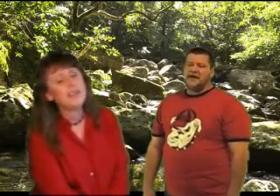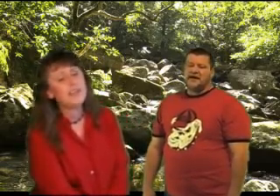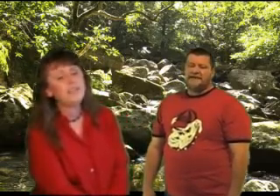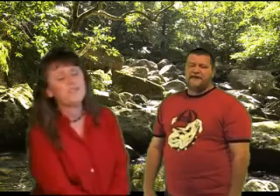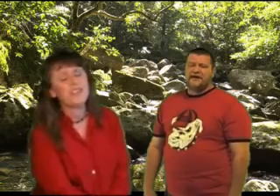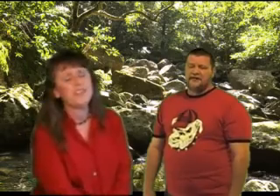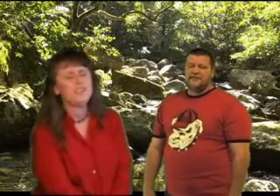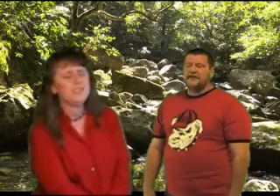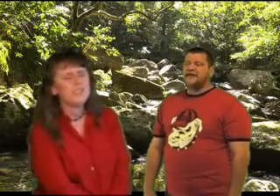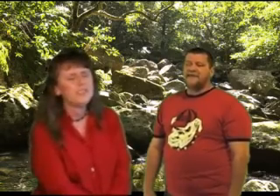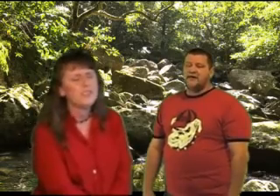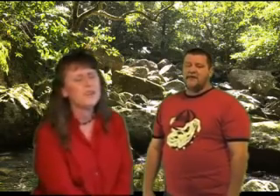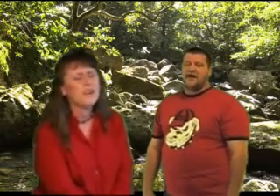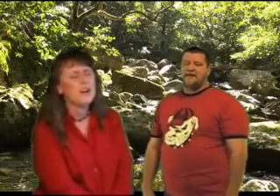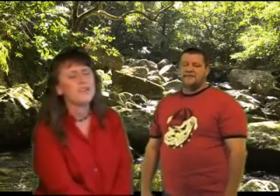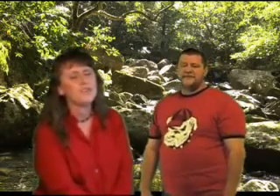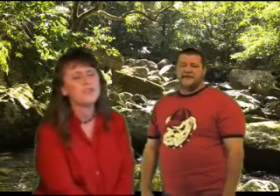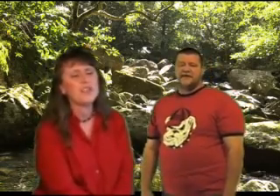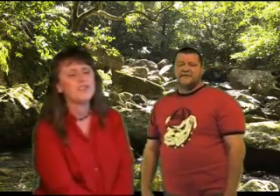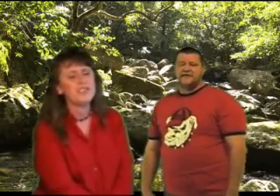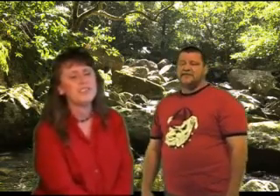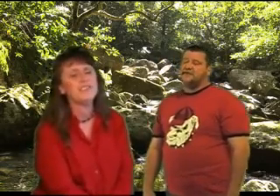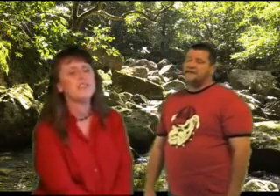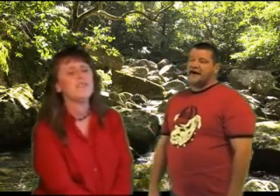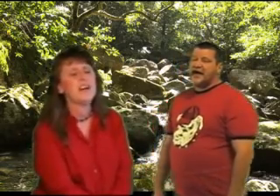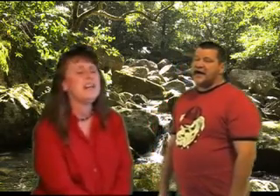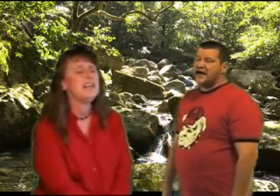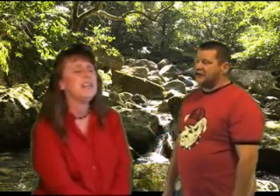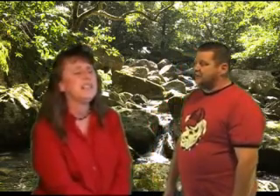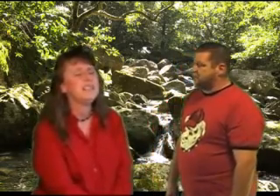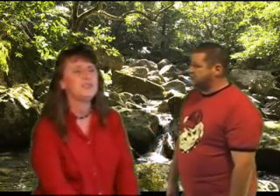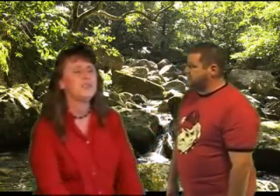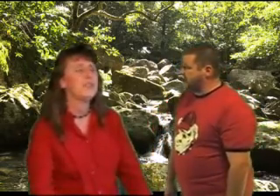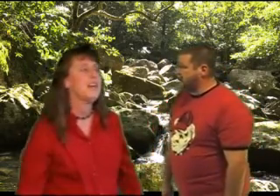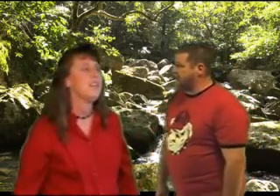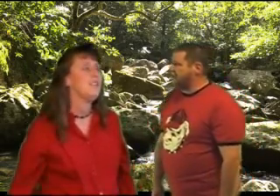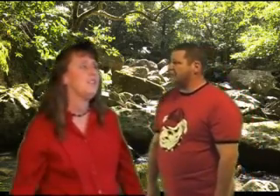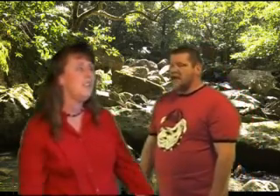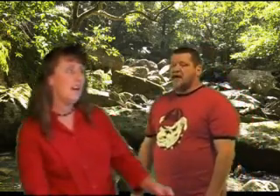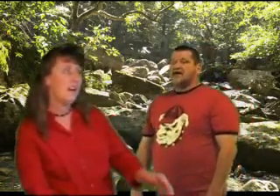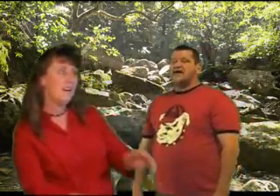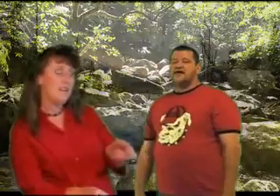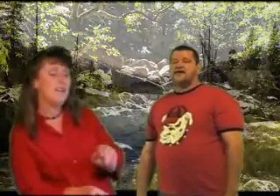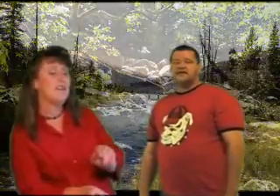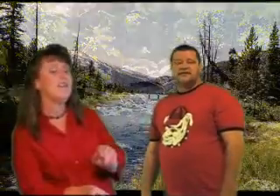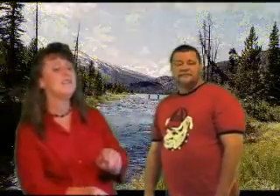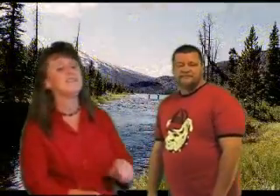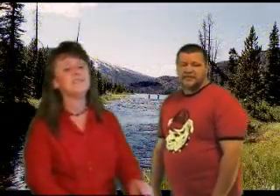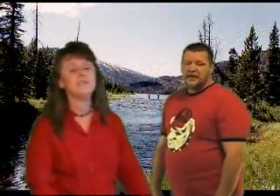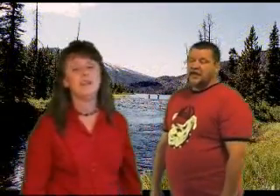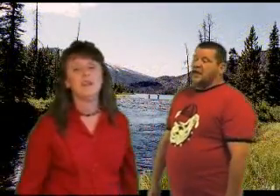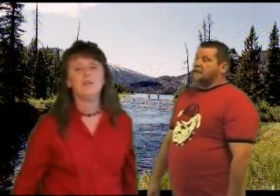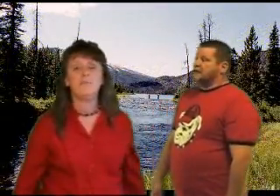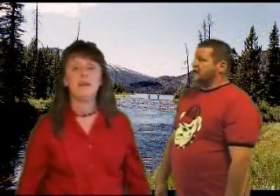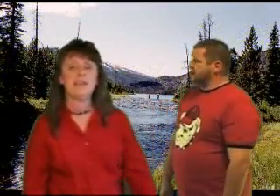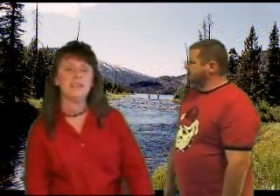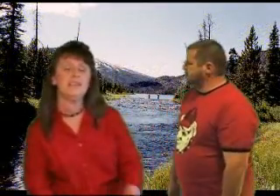love we feel needs no conversation Divided together, I'm calm